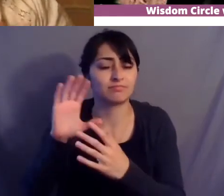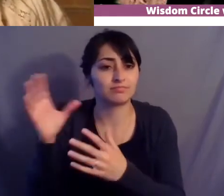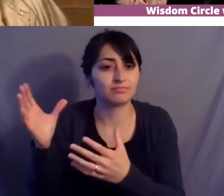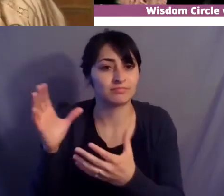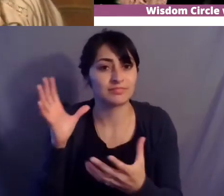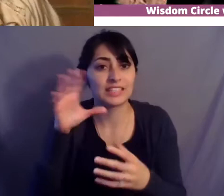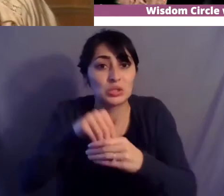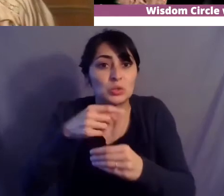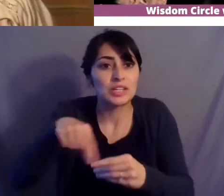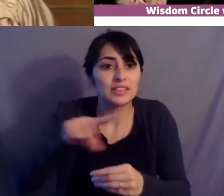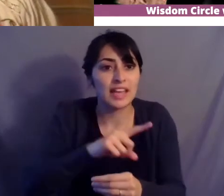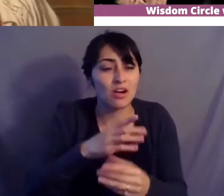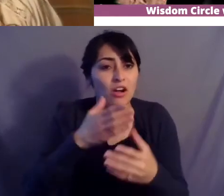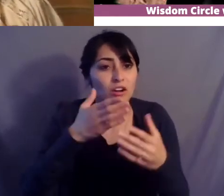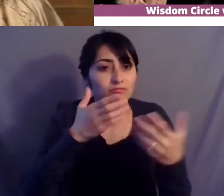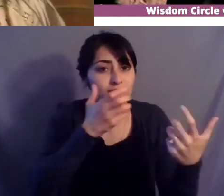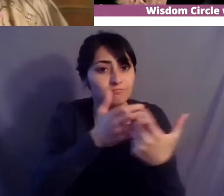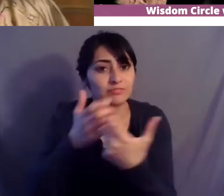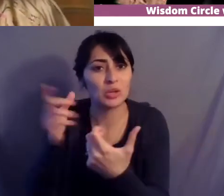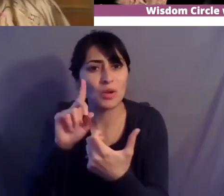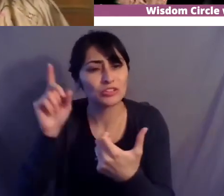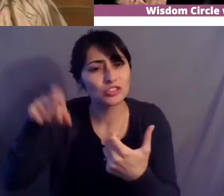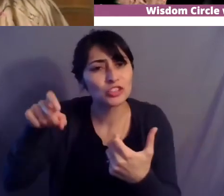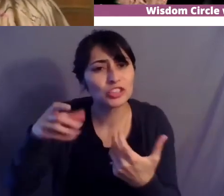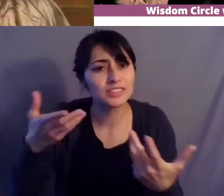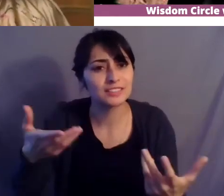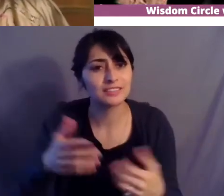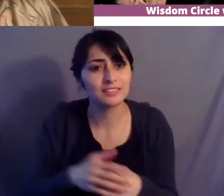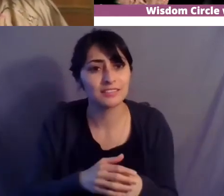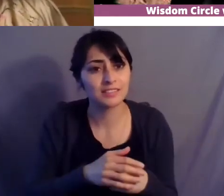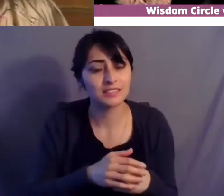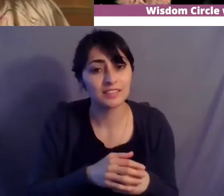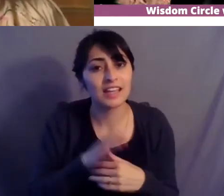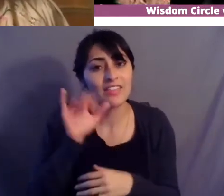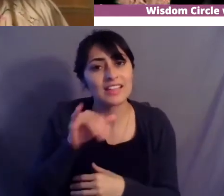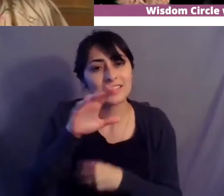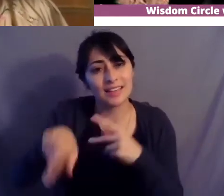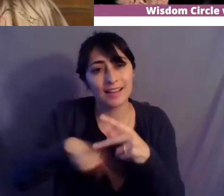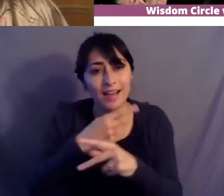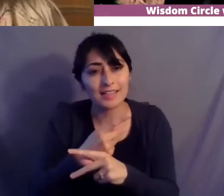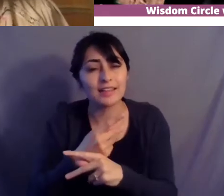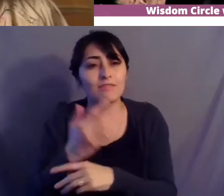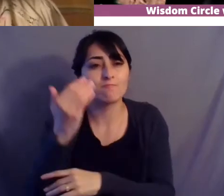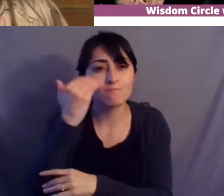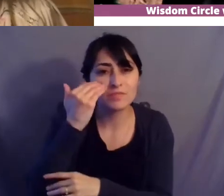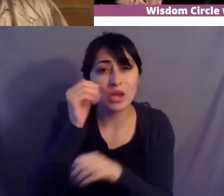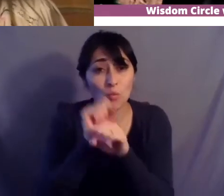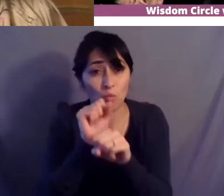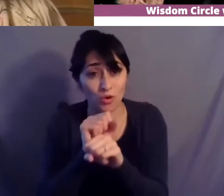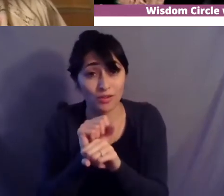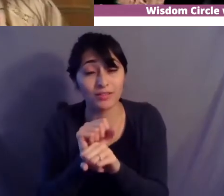they belong where they need to be and i think that that's the kind of consciousness and work where we're going now